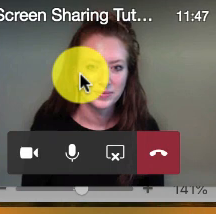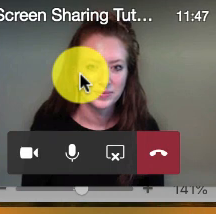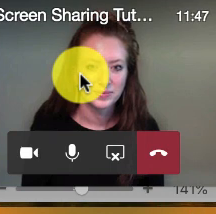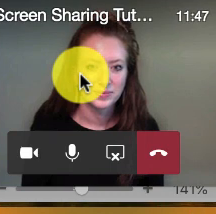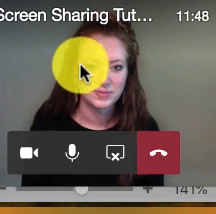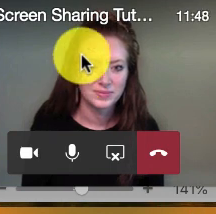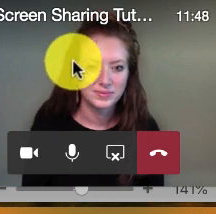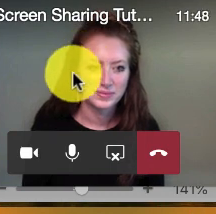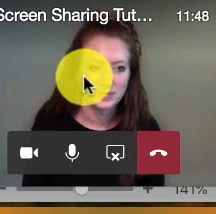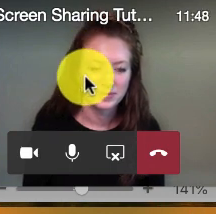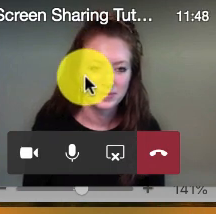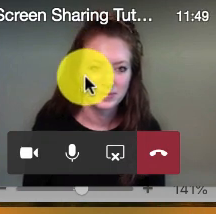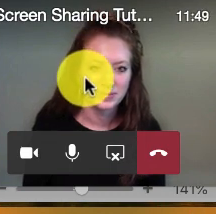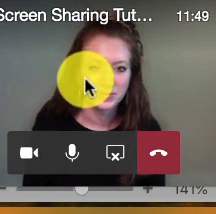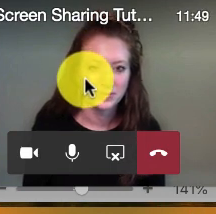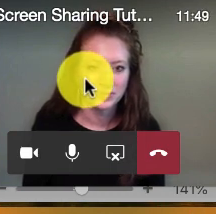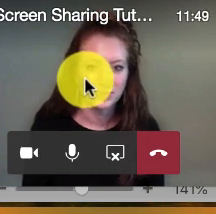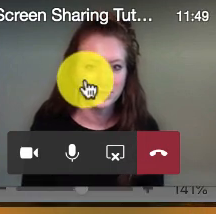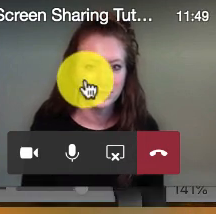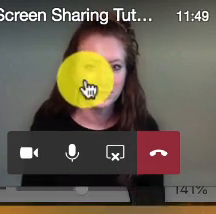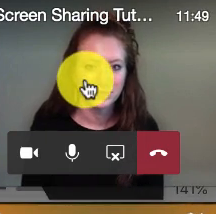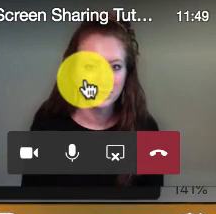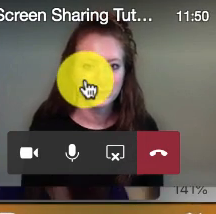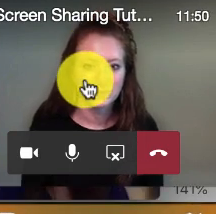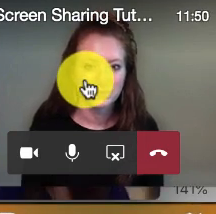do anything else, I want to click on Teams.